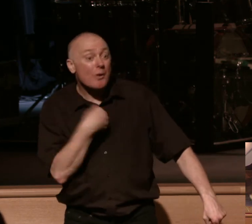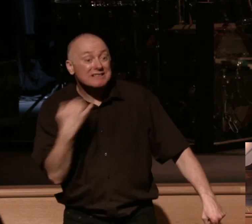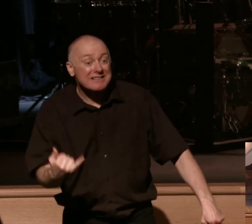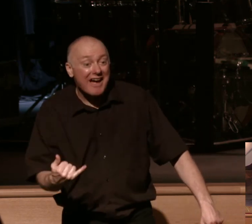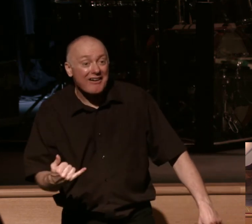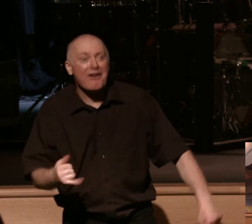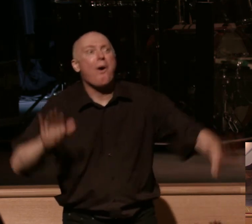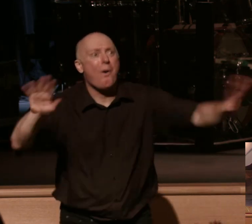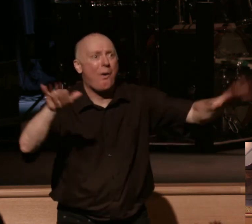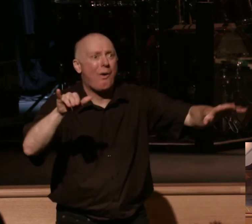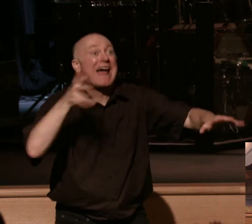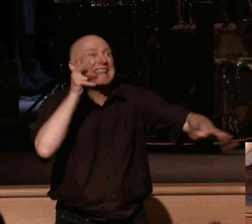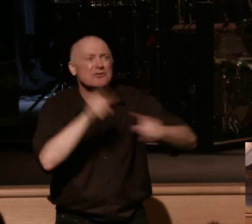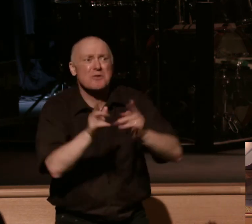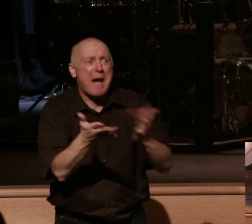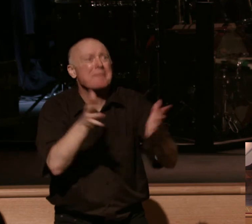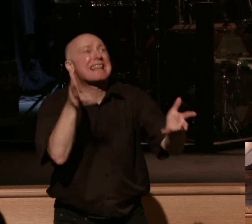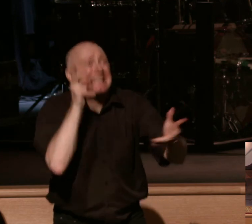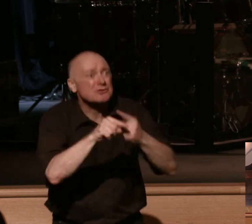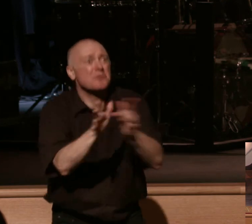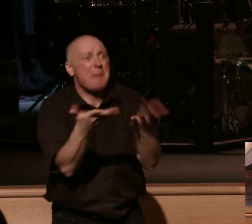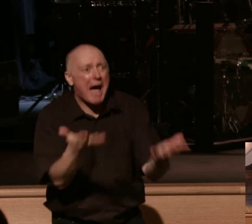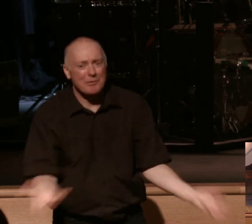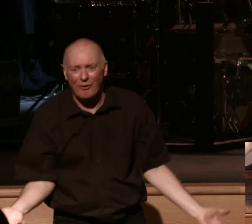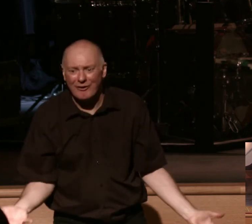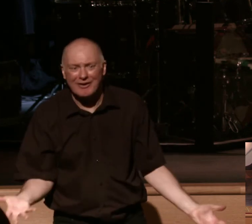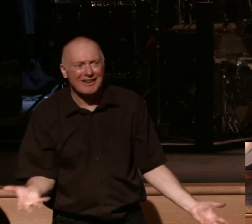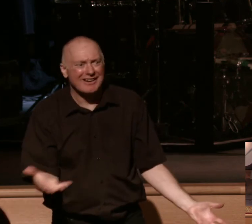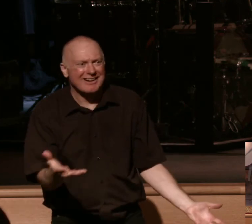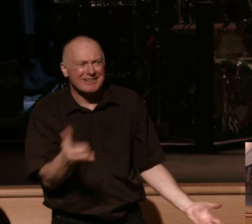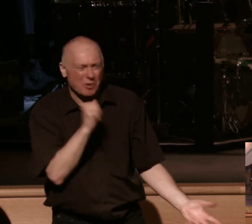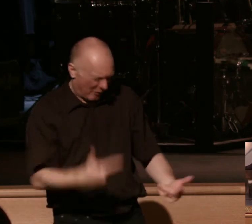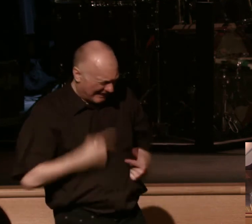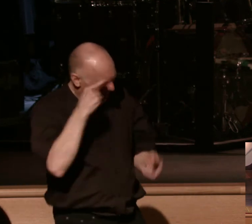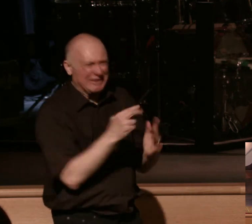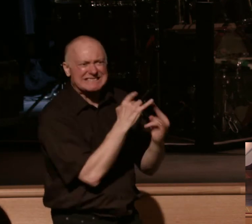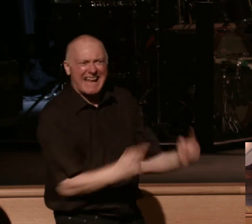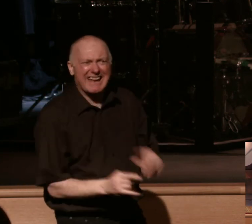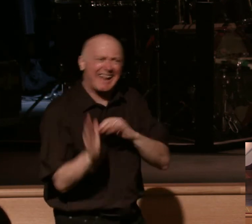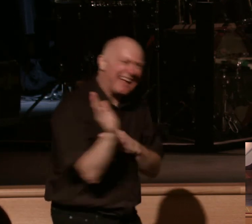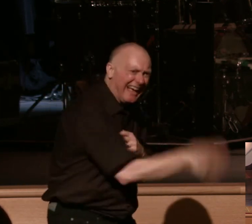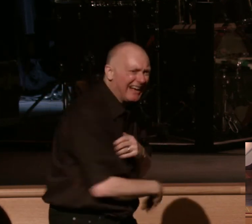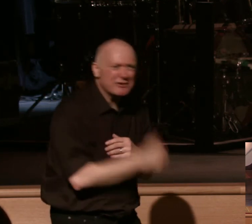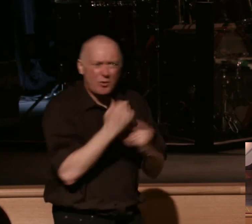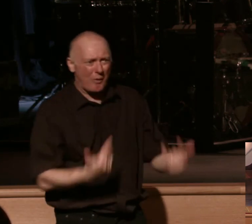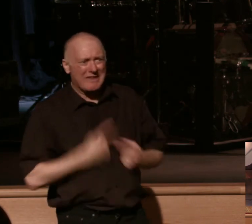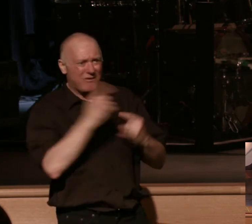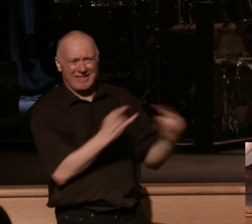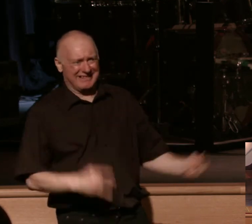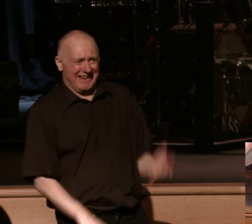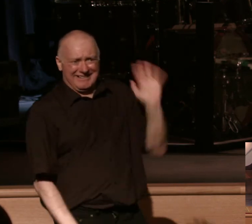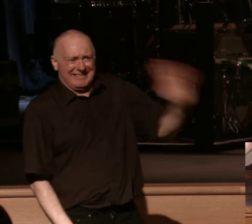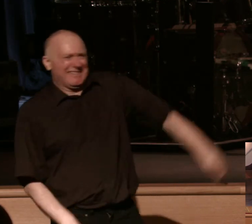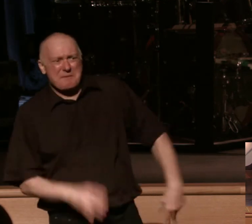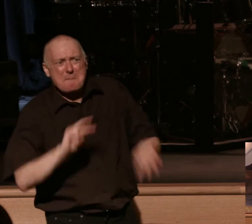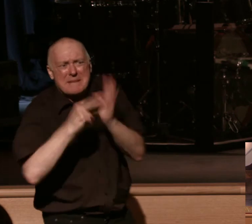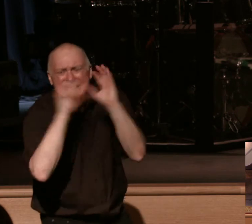listen listen to the Bible listen listen like don't live for the tent don't live for the tent man it means nothing what it would